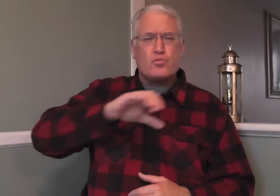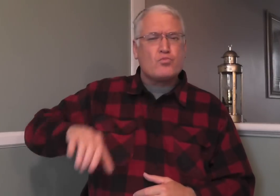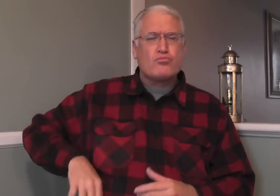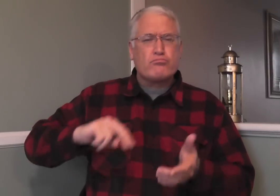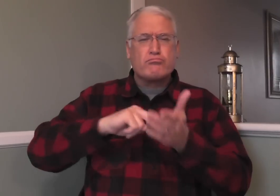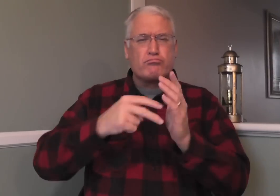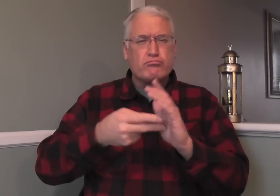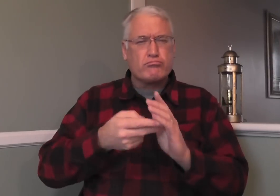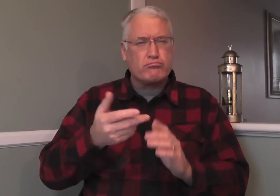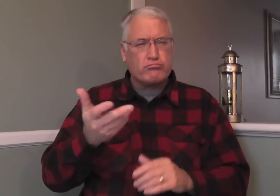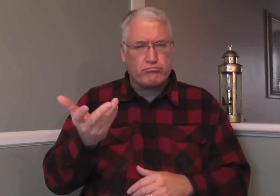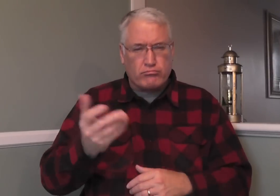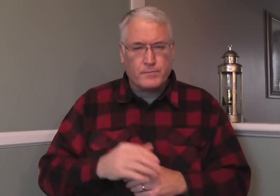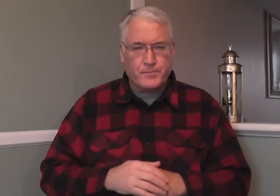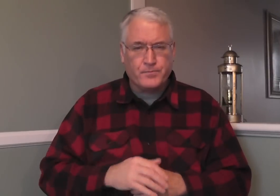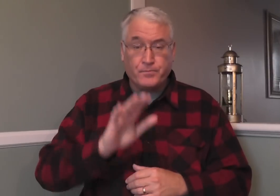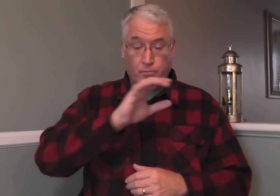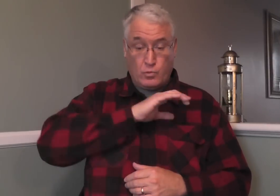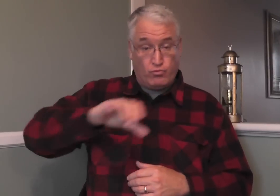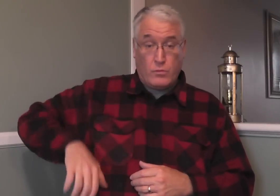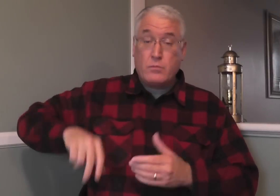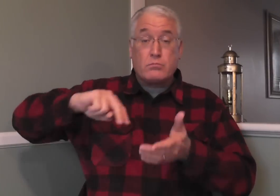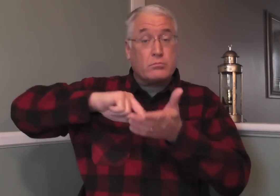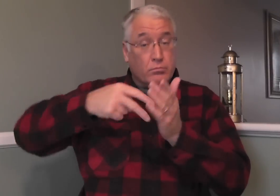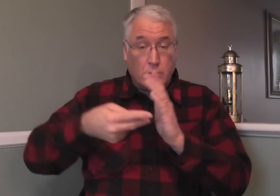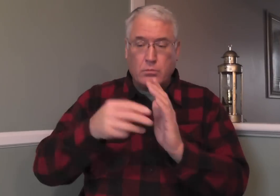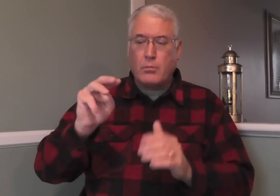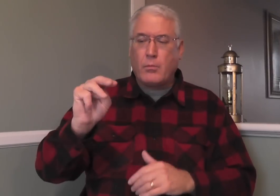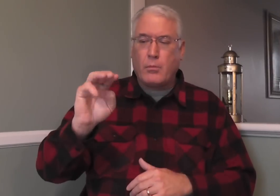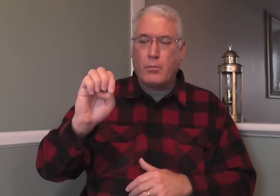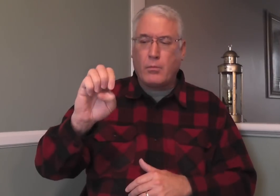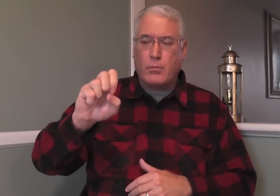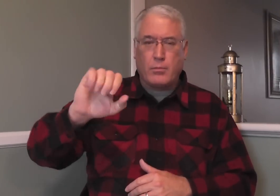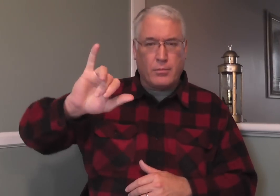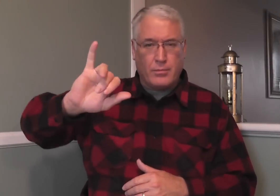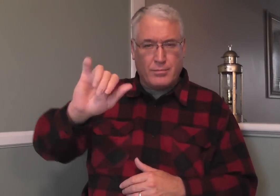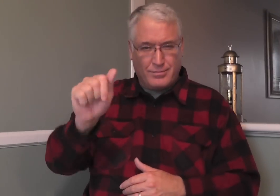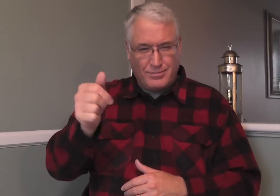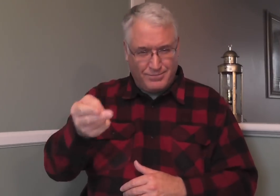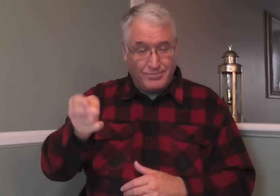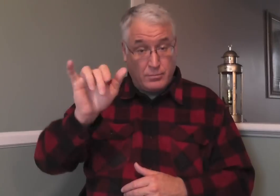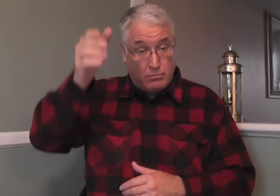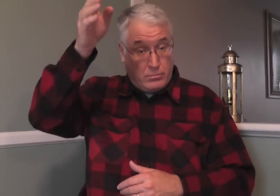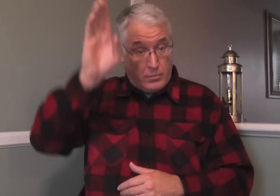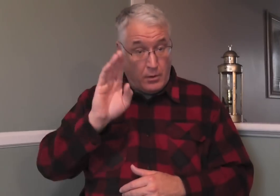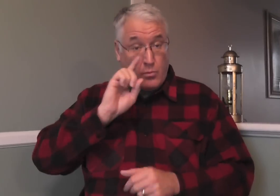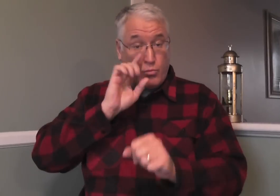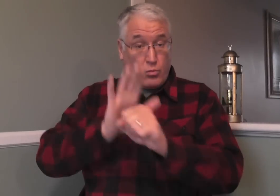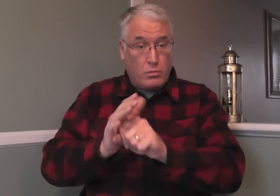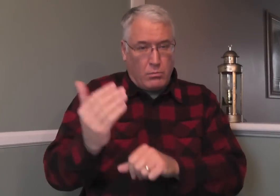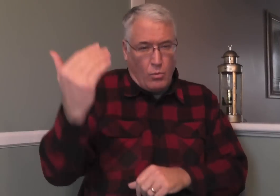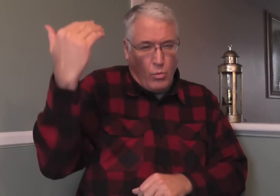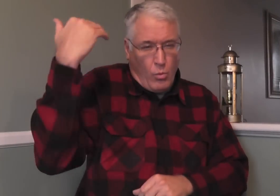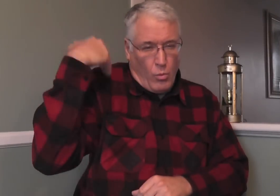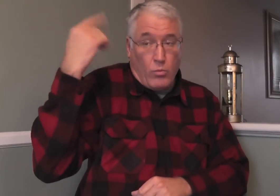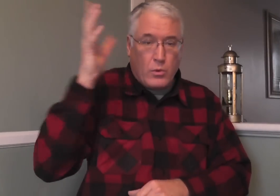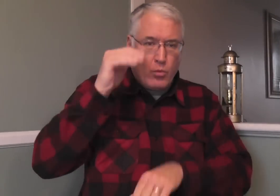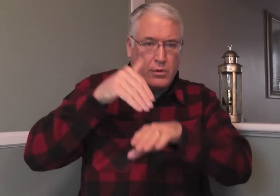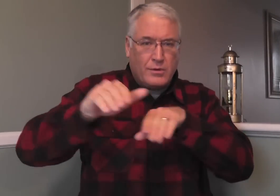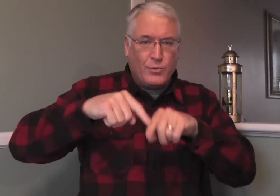Christ. Christ, what does that mean? Well, Christ means the Messiah. God's